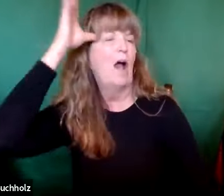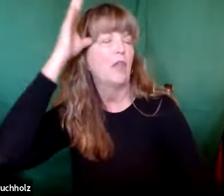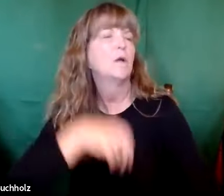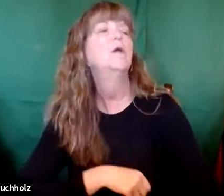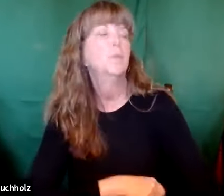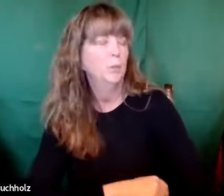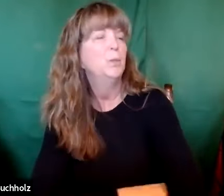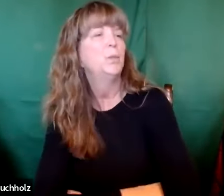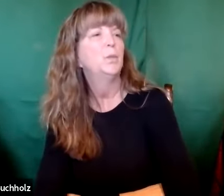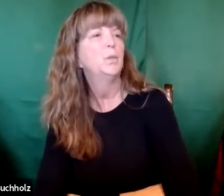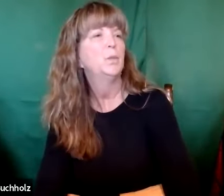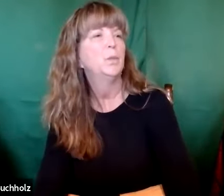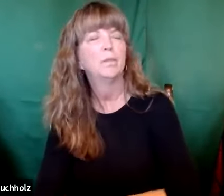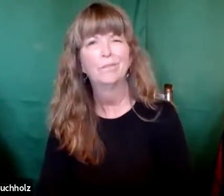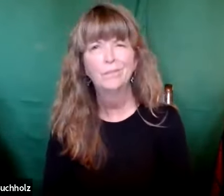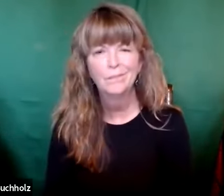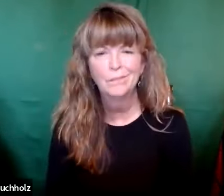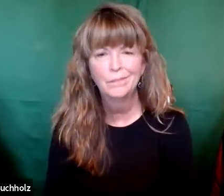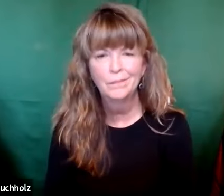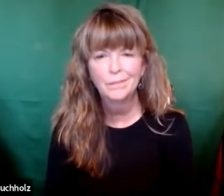after his father. So there.